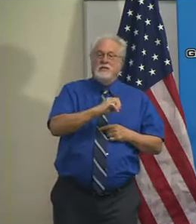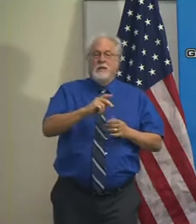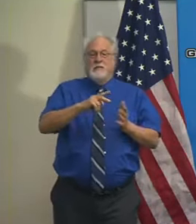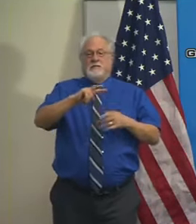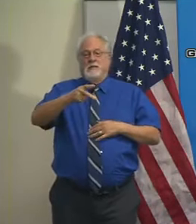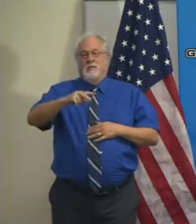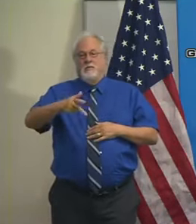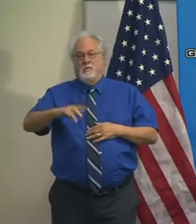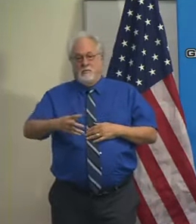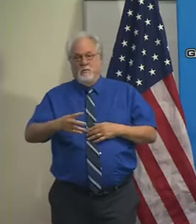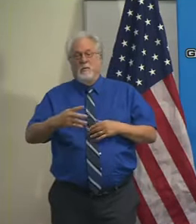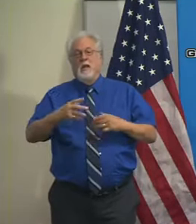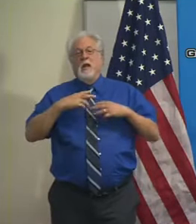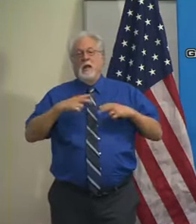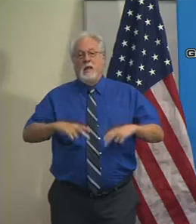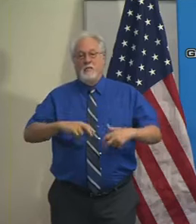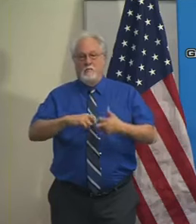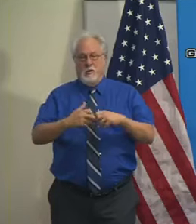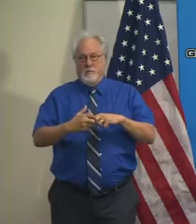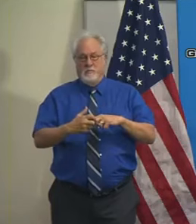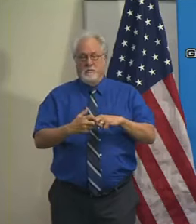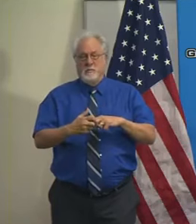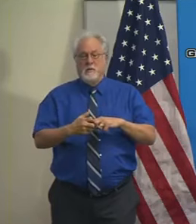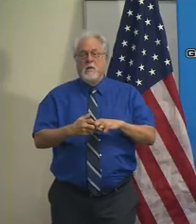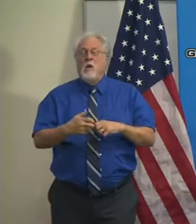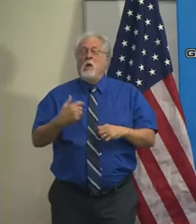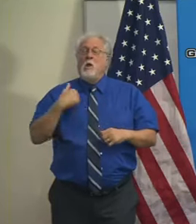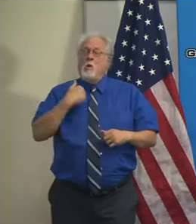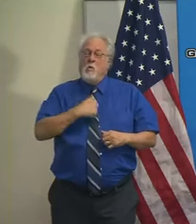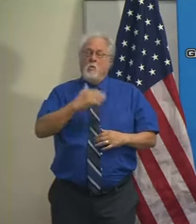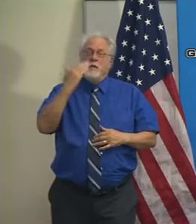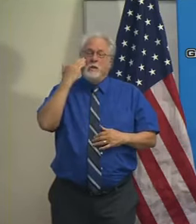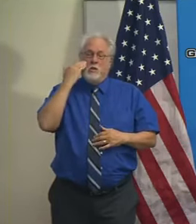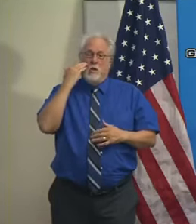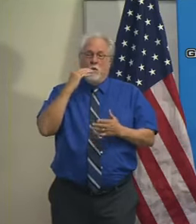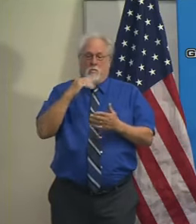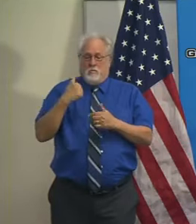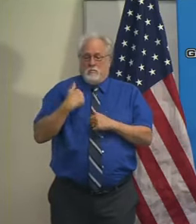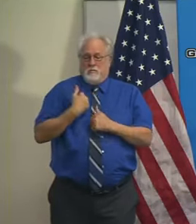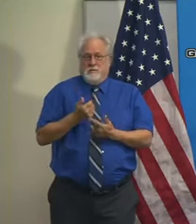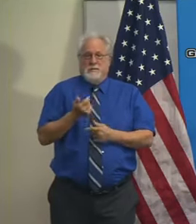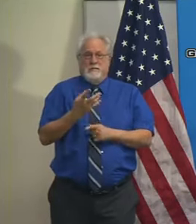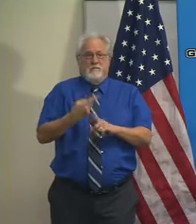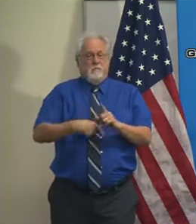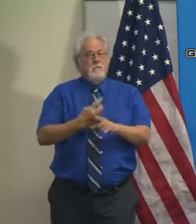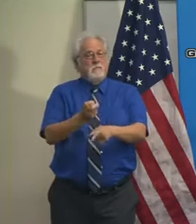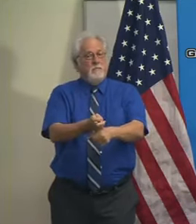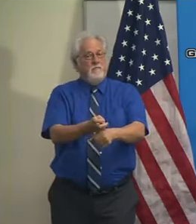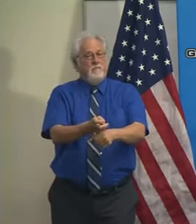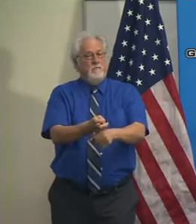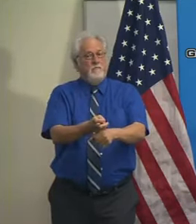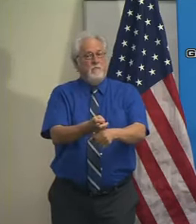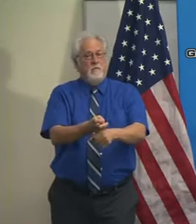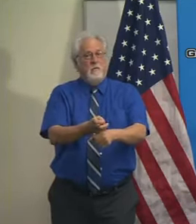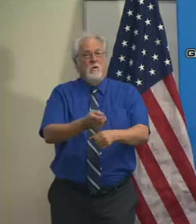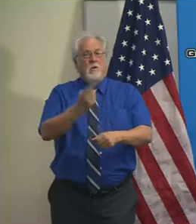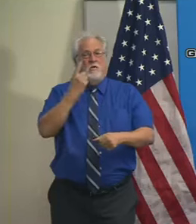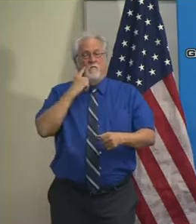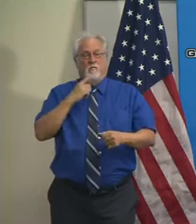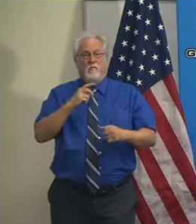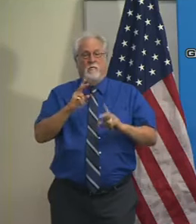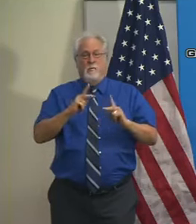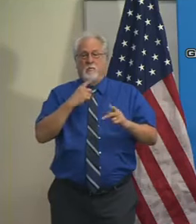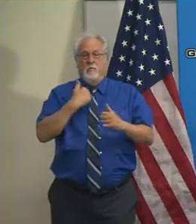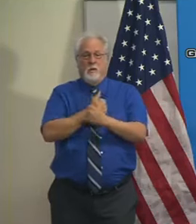Now, that said, we know that these past several months have been very tough for the loved